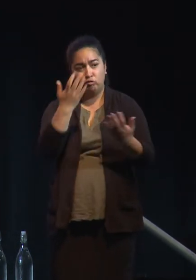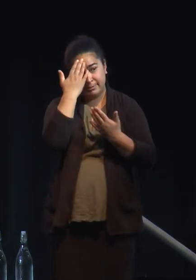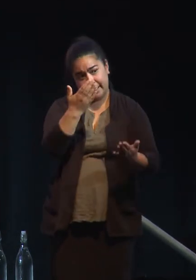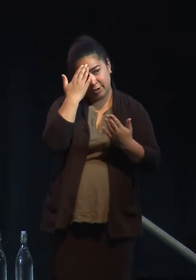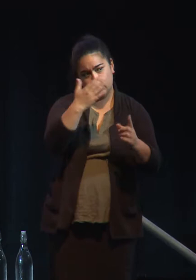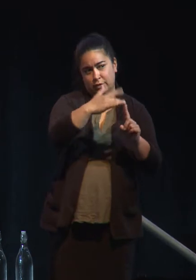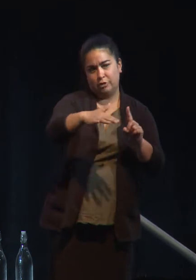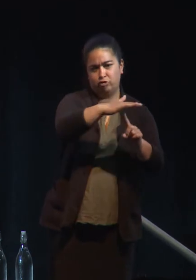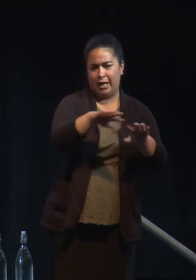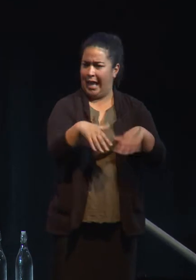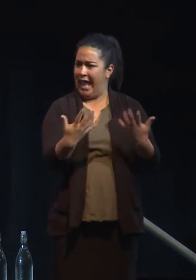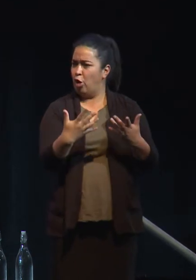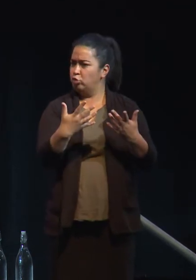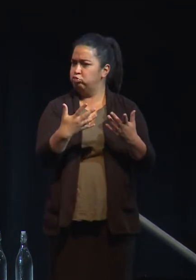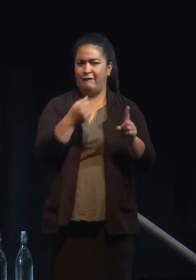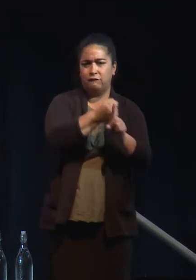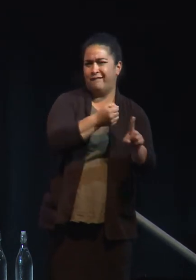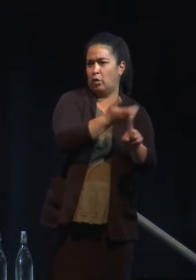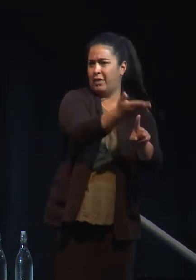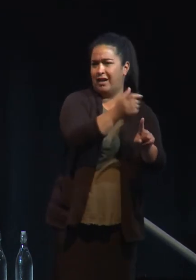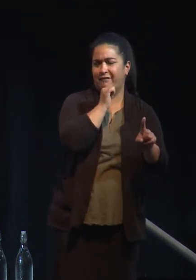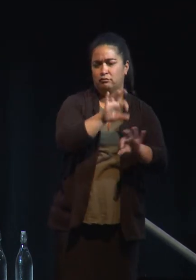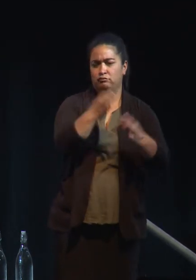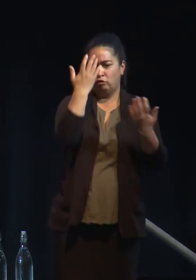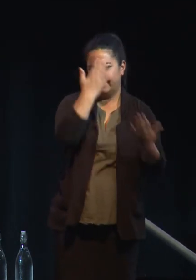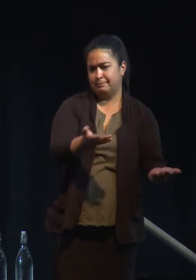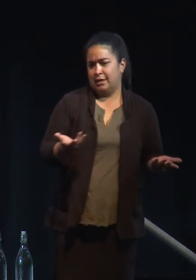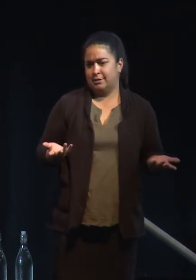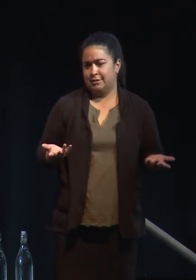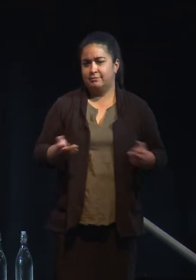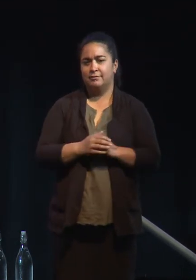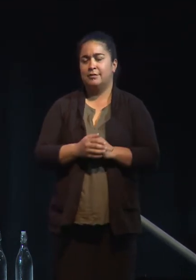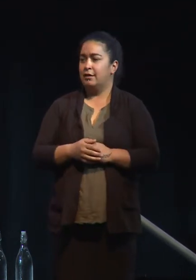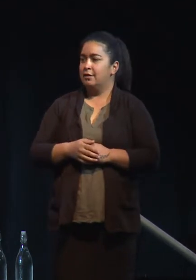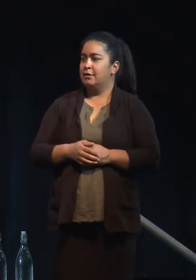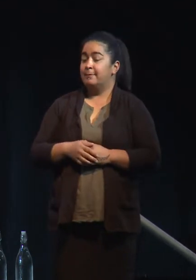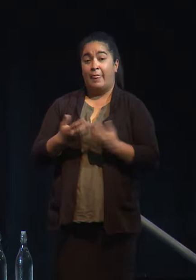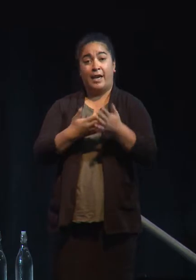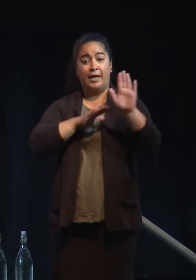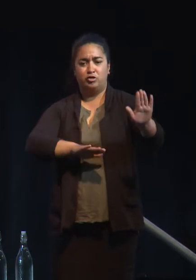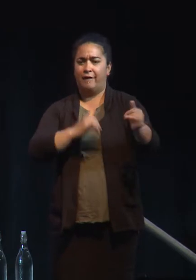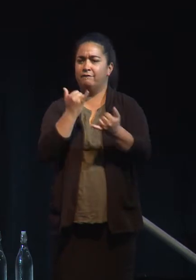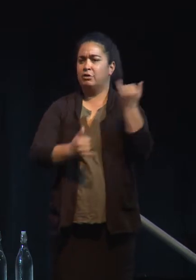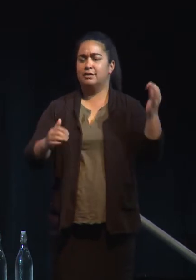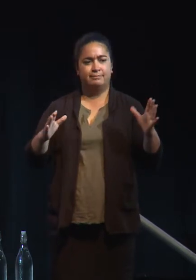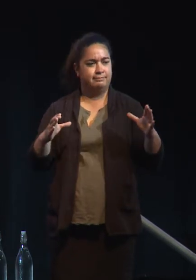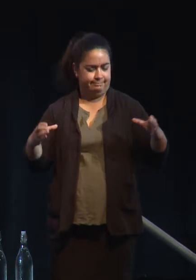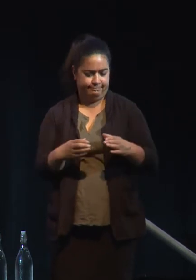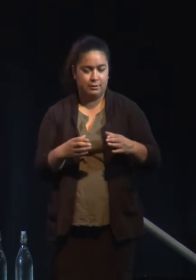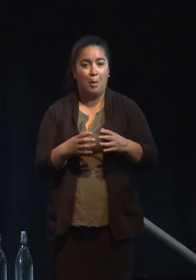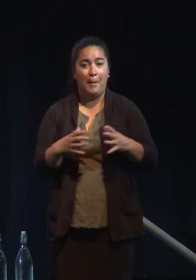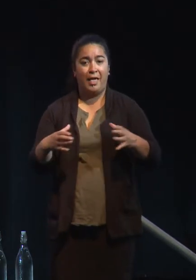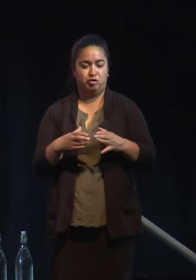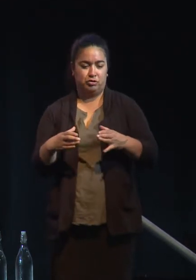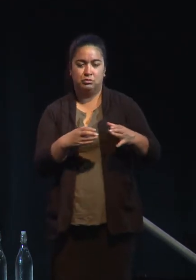don't love and respect? You have a relatively small population as a nation and that allows you to pivot quickly and to